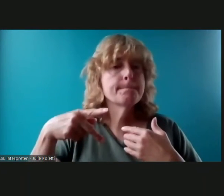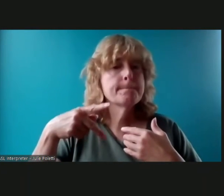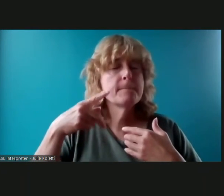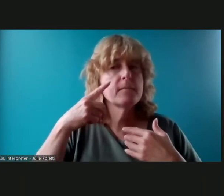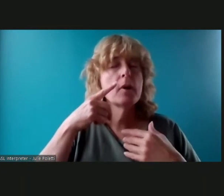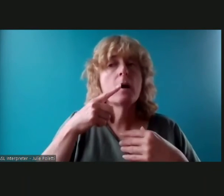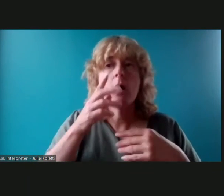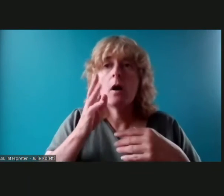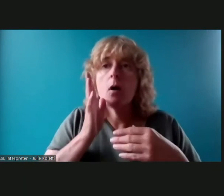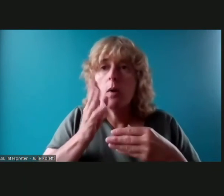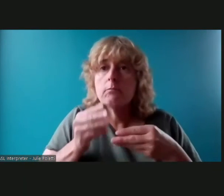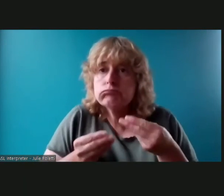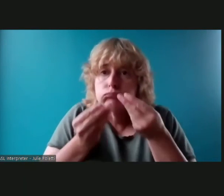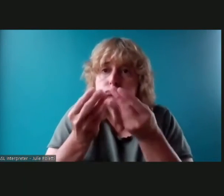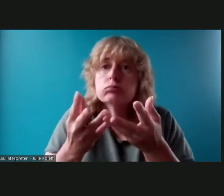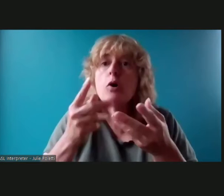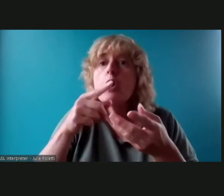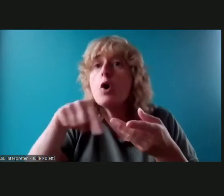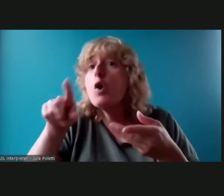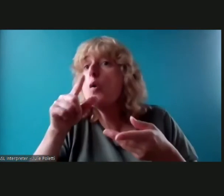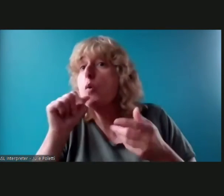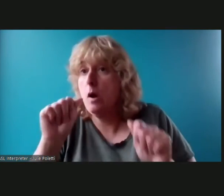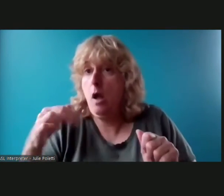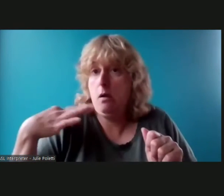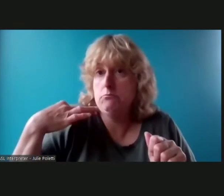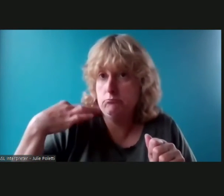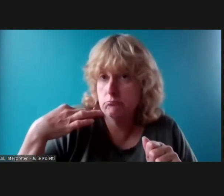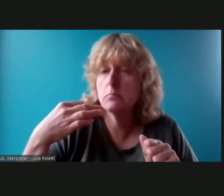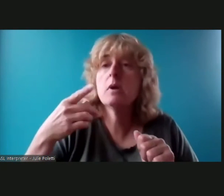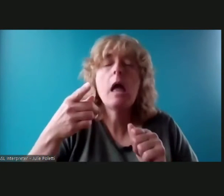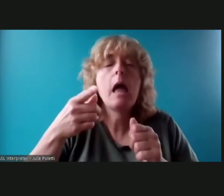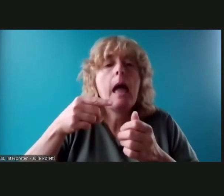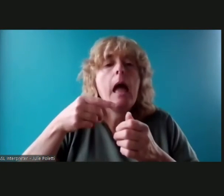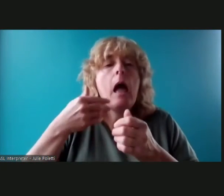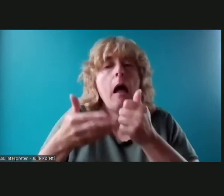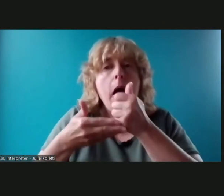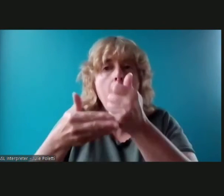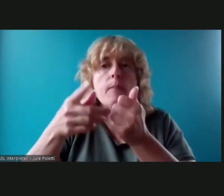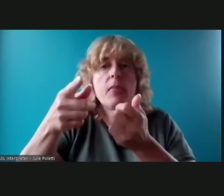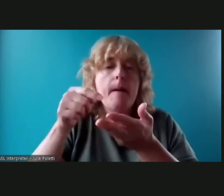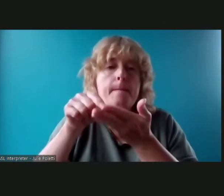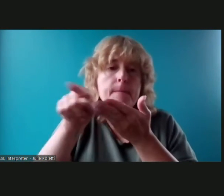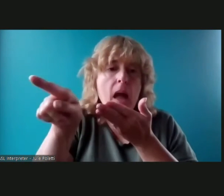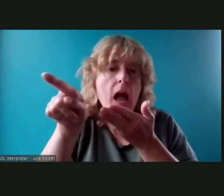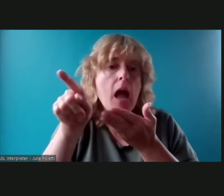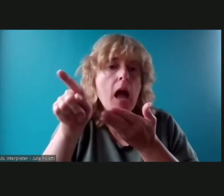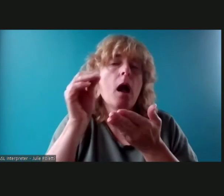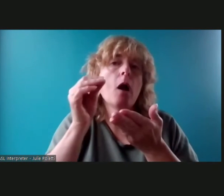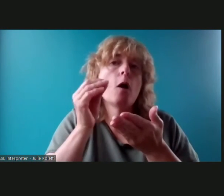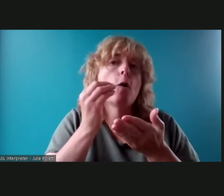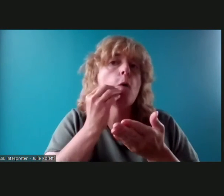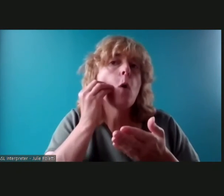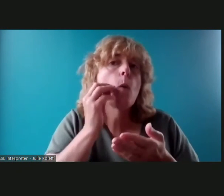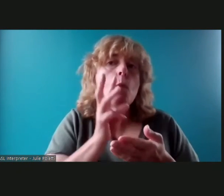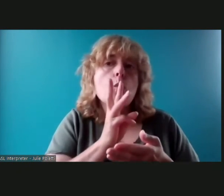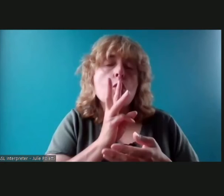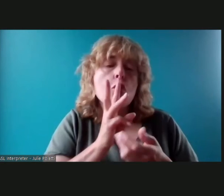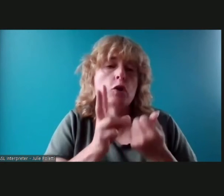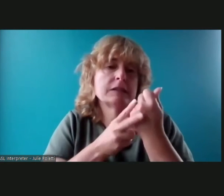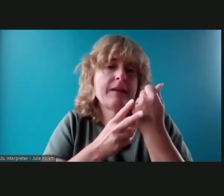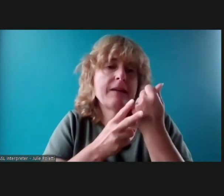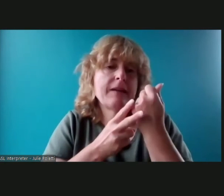great lakes water authority service area with payment assistance and home water conservation services